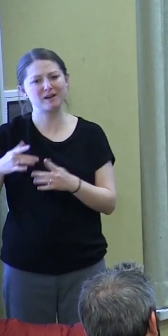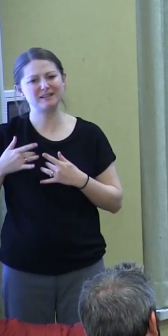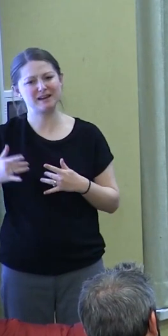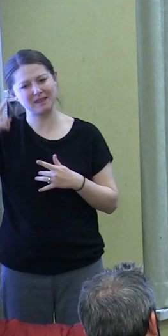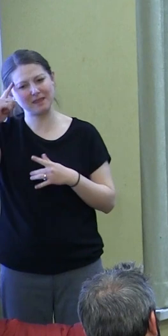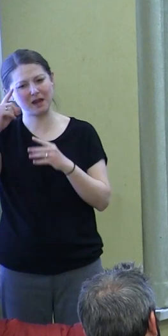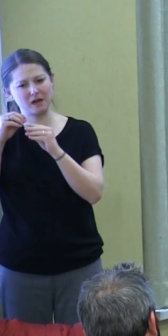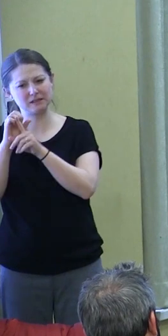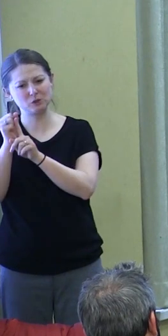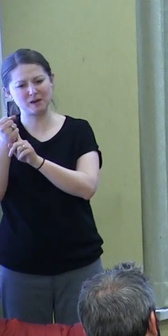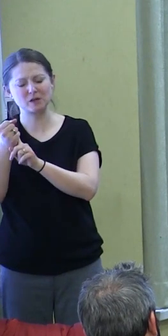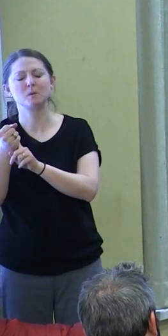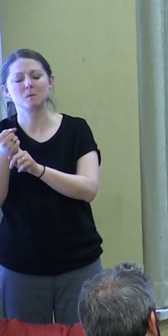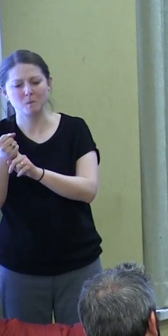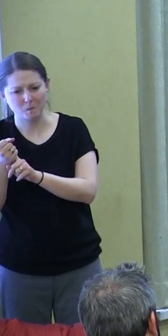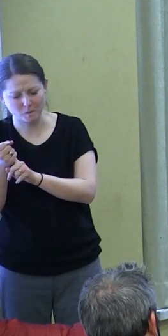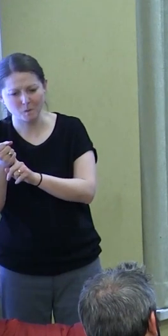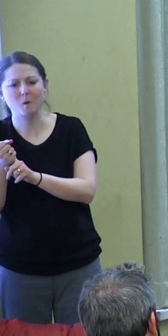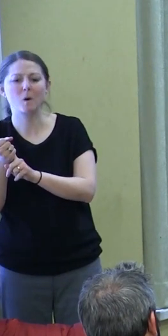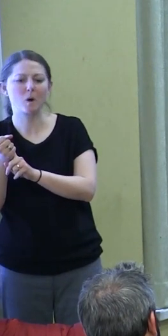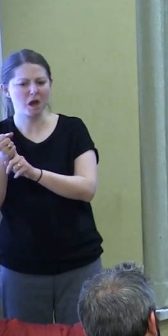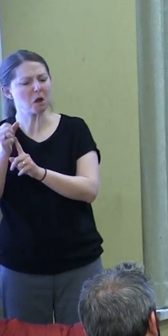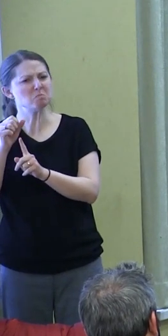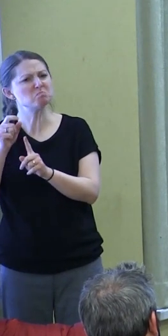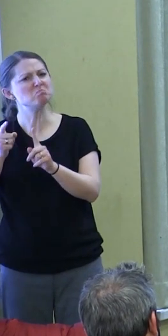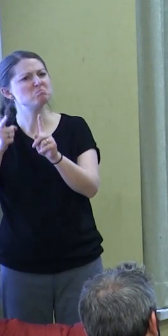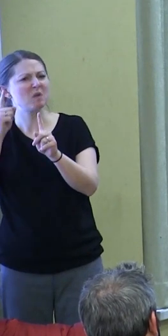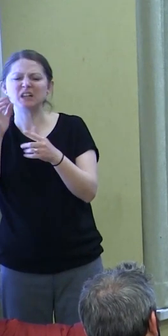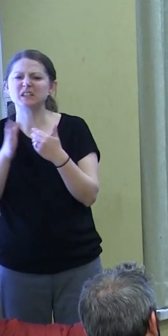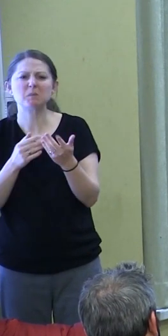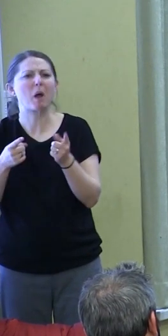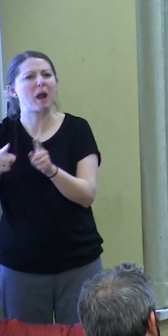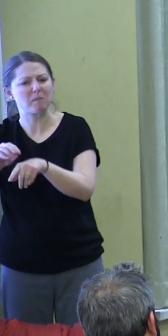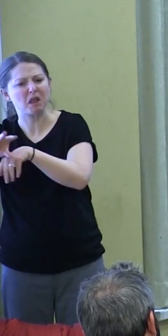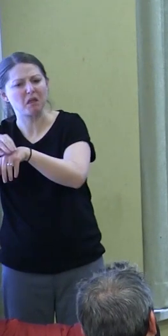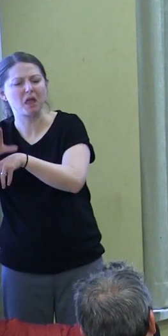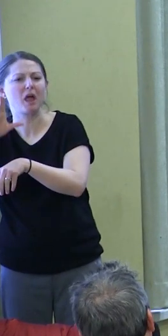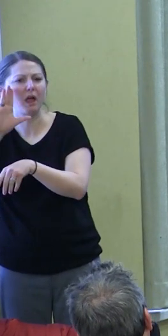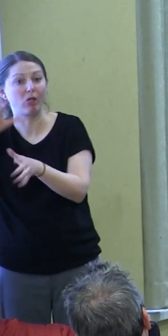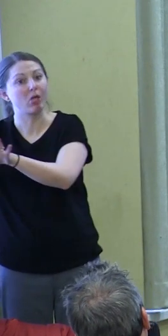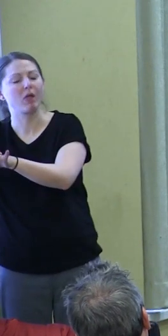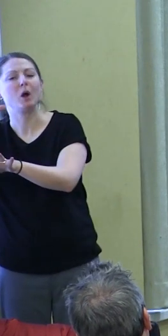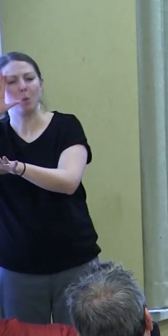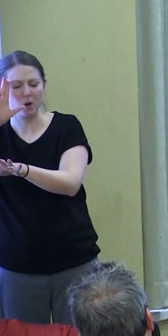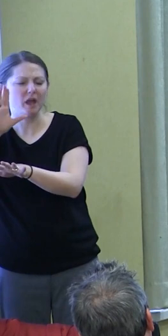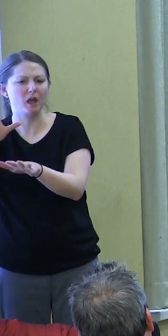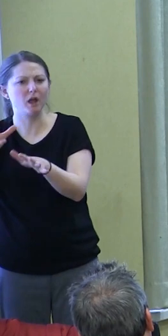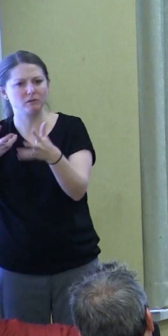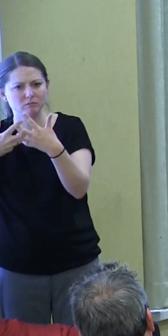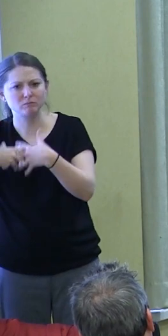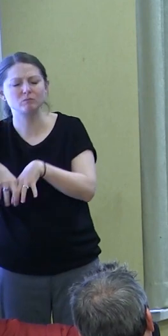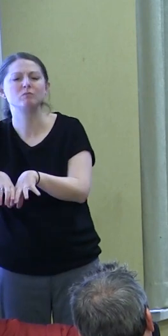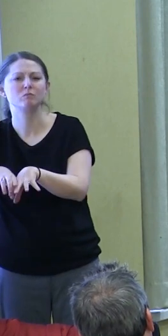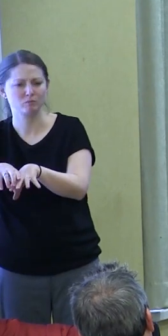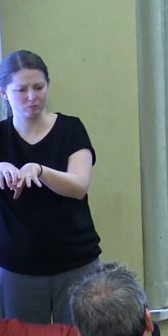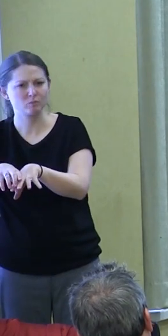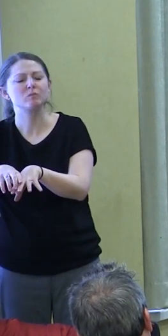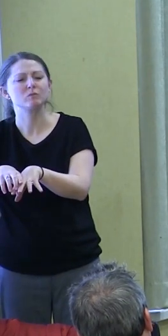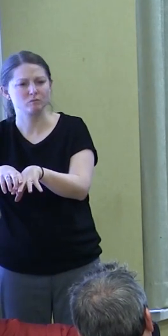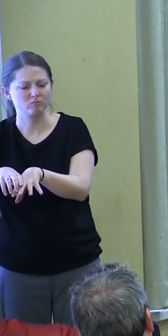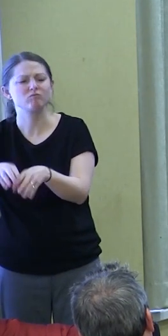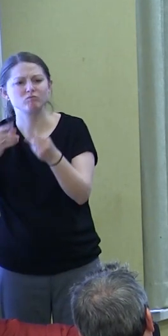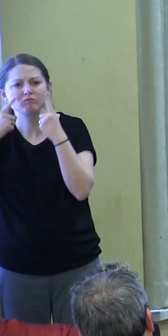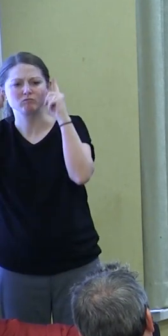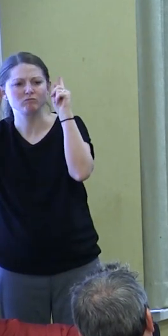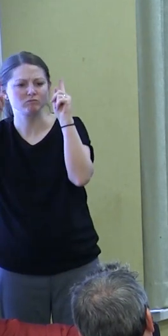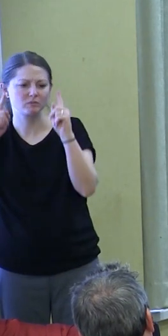to think the situation is necessarily going to work out for the best, no matter what. Things are going to get better. Pragmatists believe that people have to make